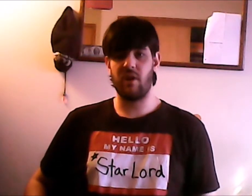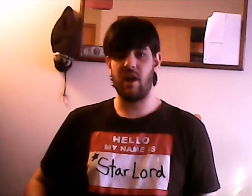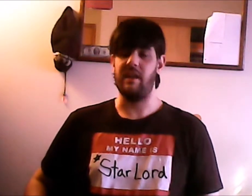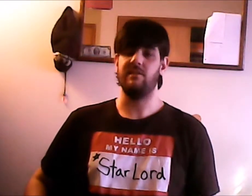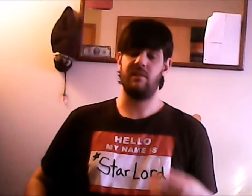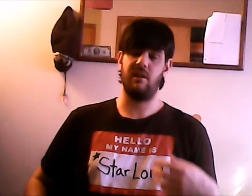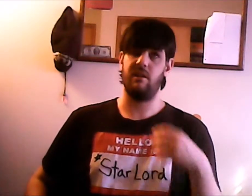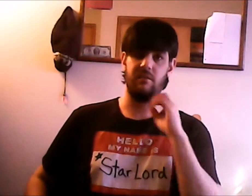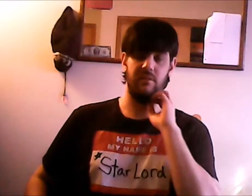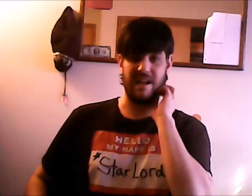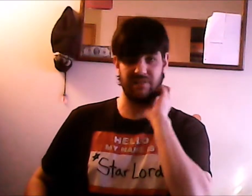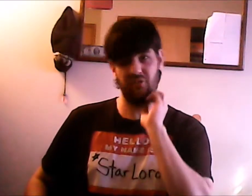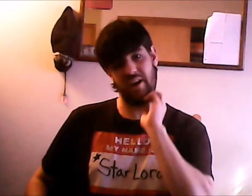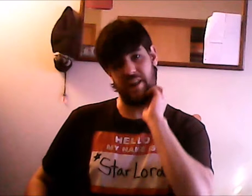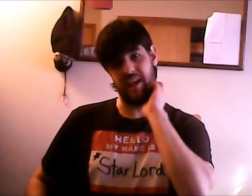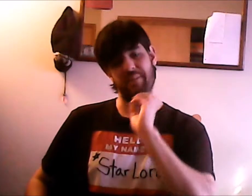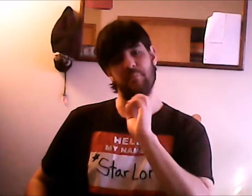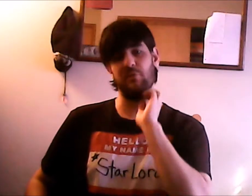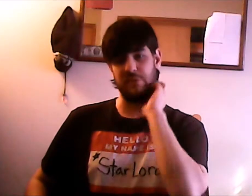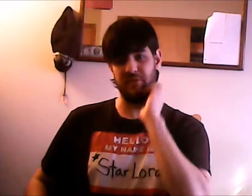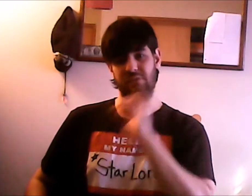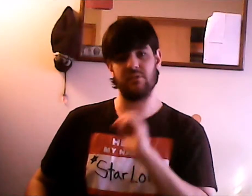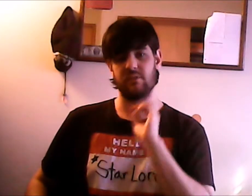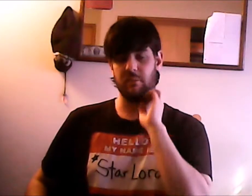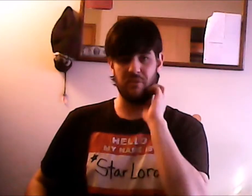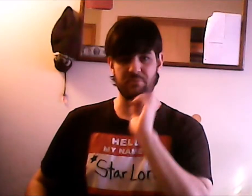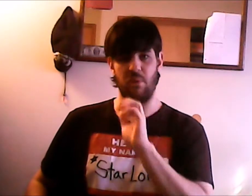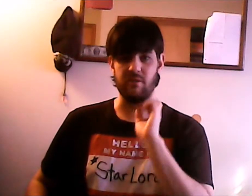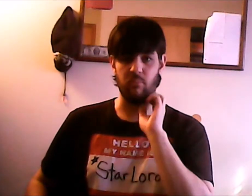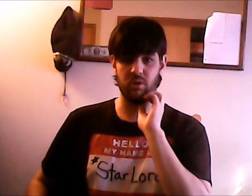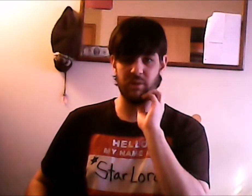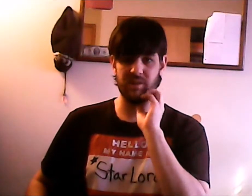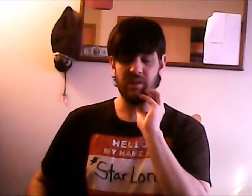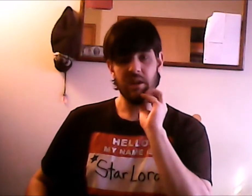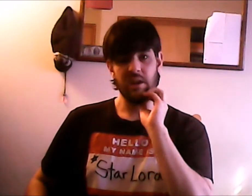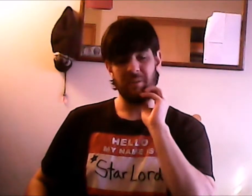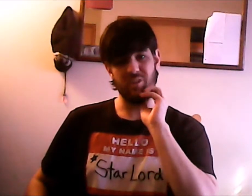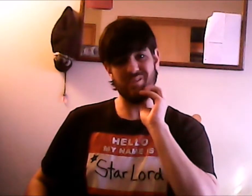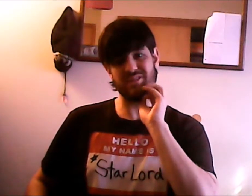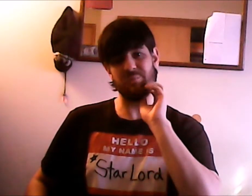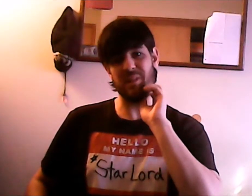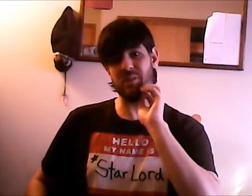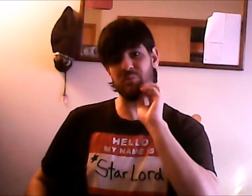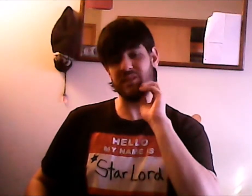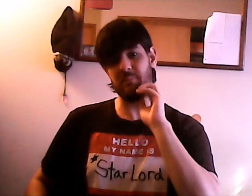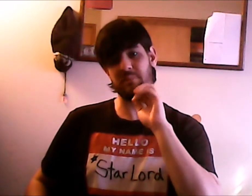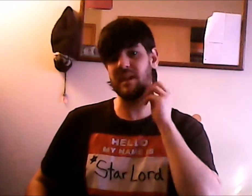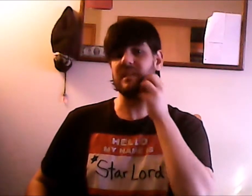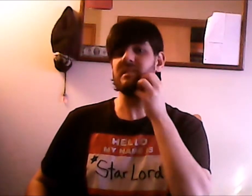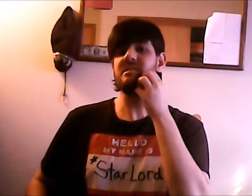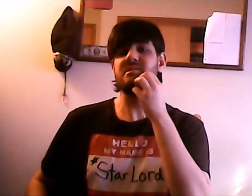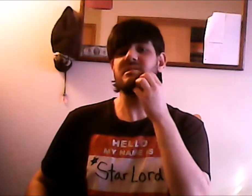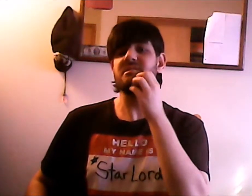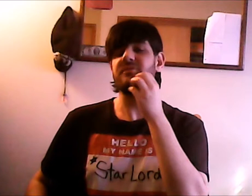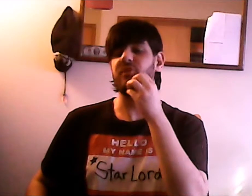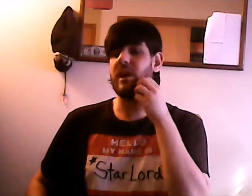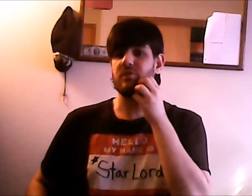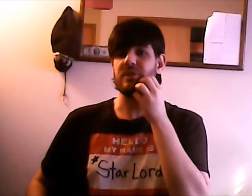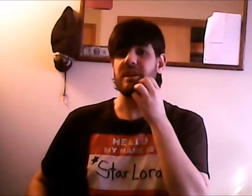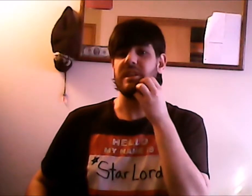Fridays last Friday I posted the first part of Morrowind my original plan was gonna be forever Fridays